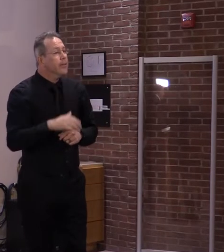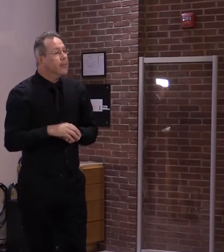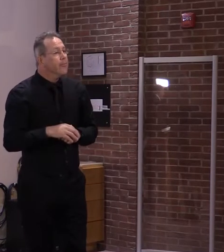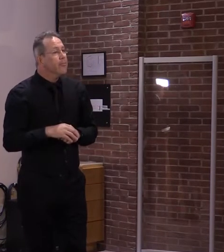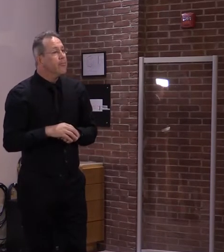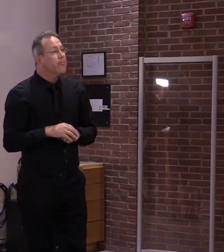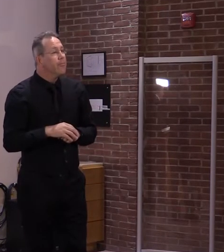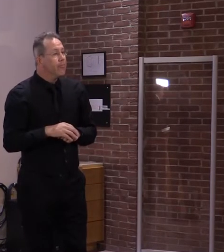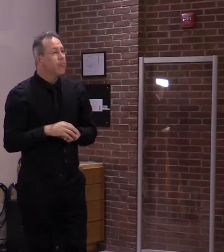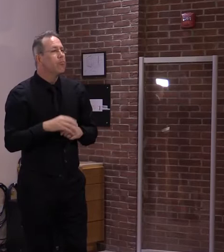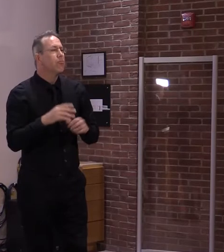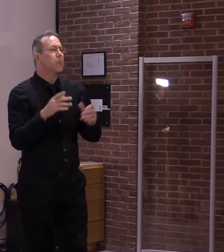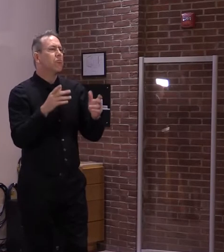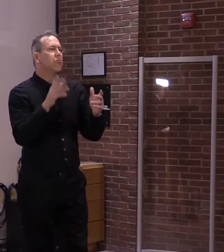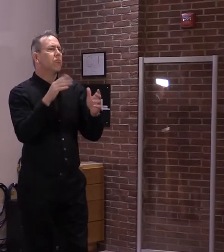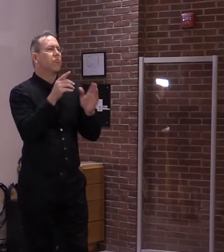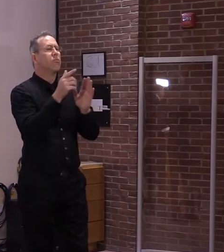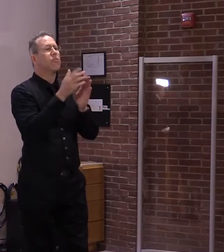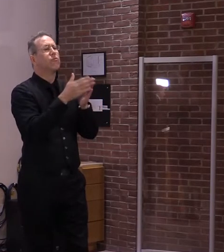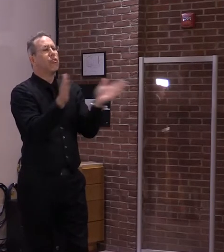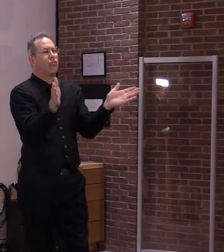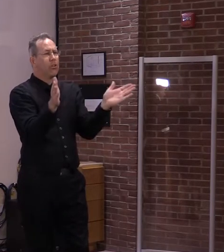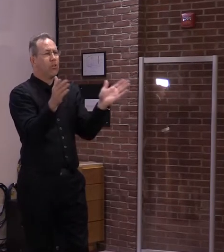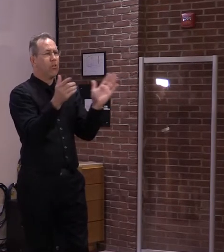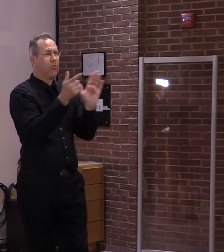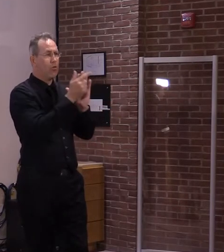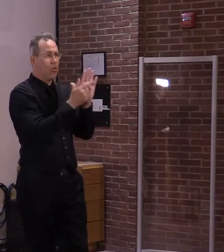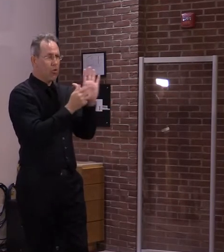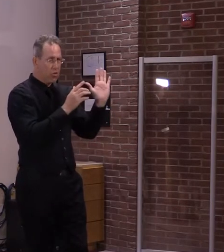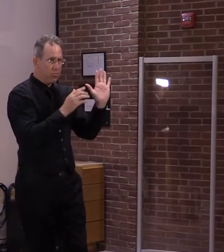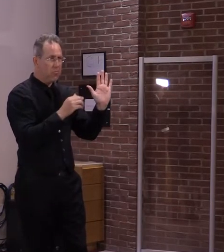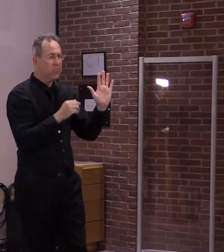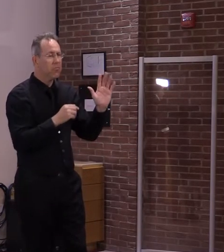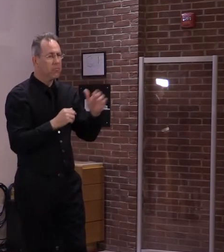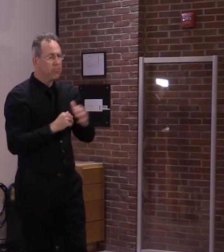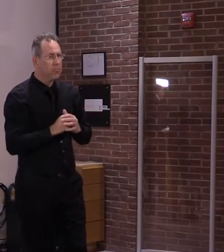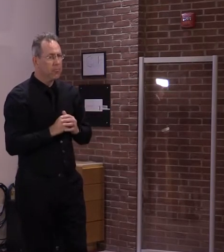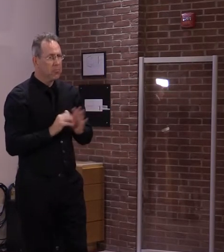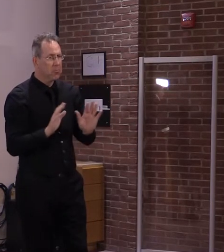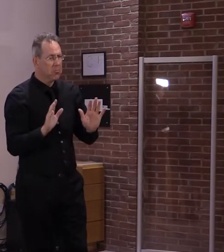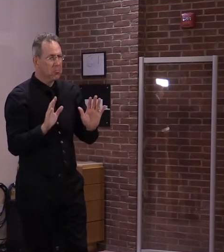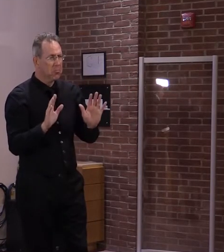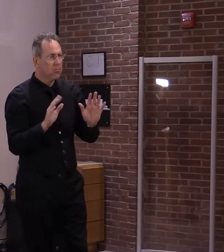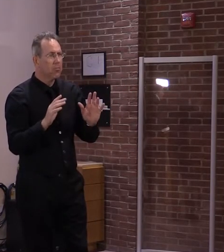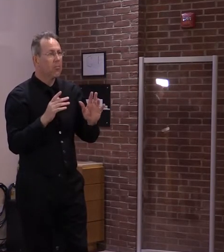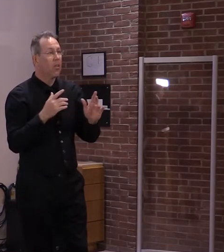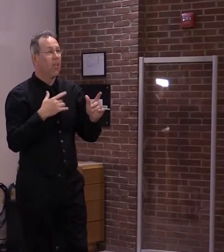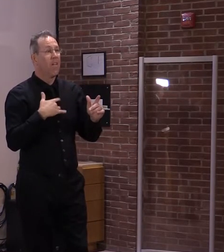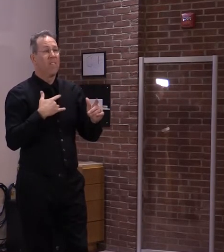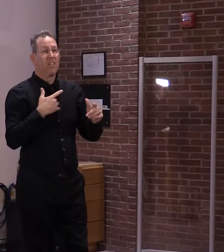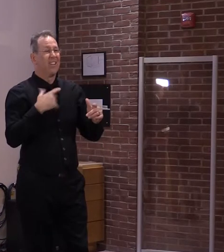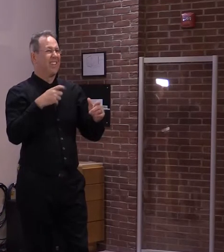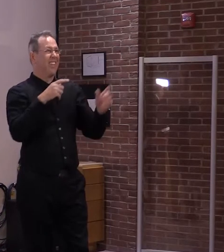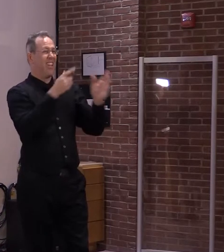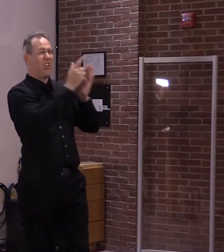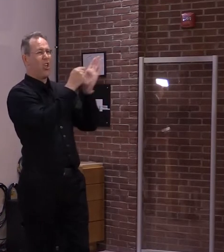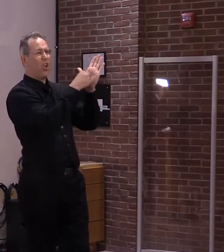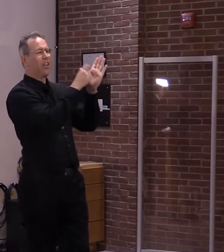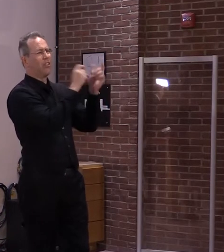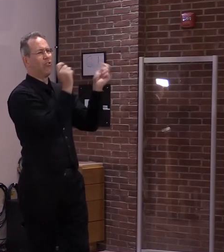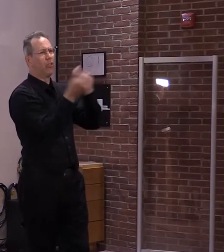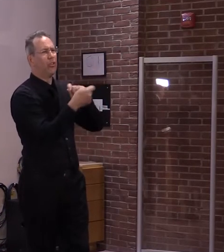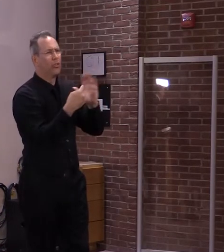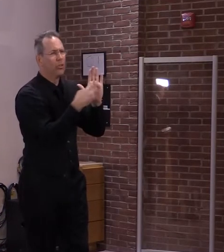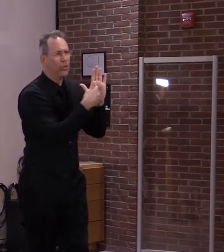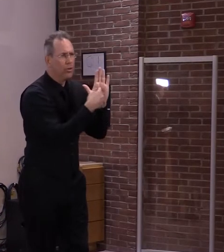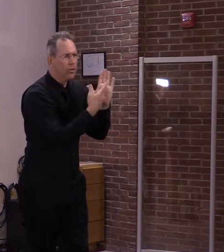our position was because we need a we feel we need a change in the statute to allow us to continue to do what